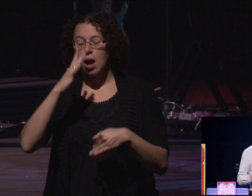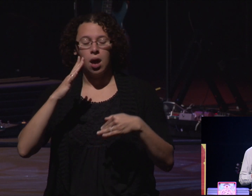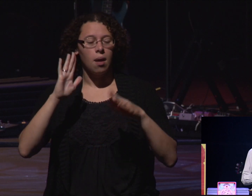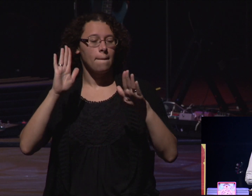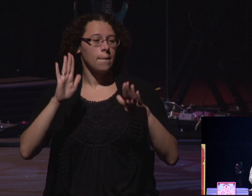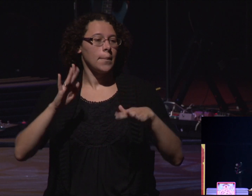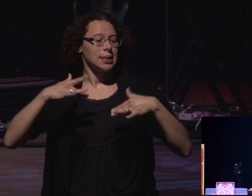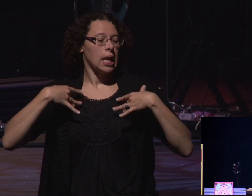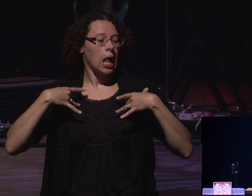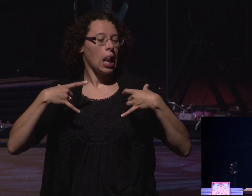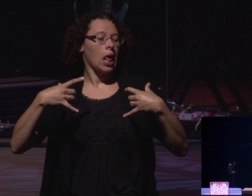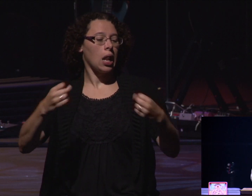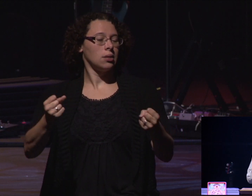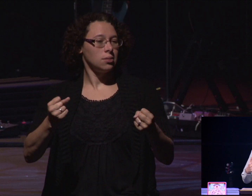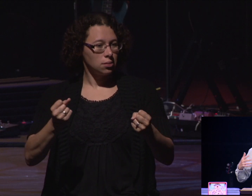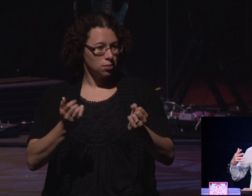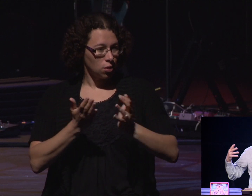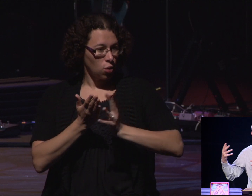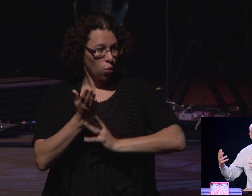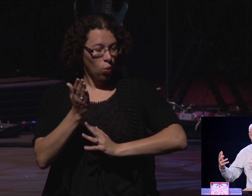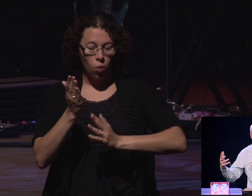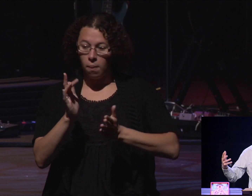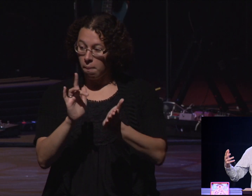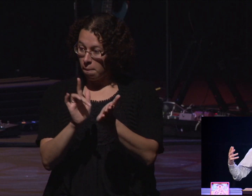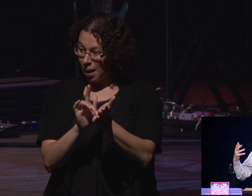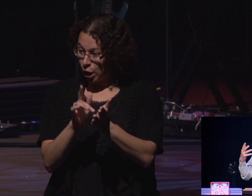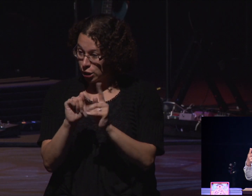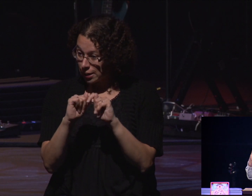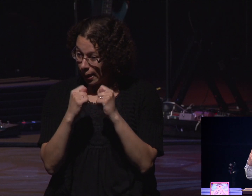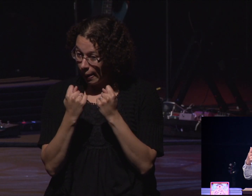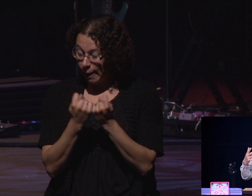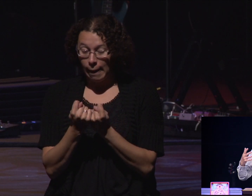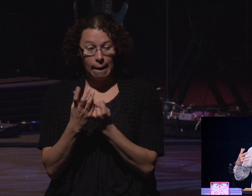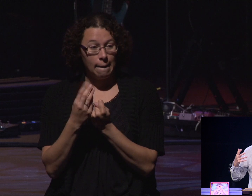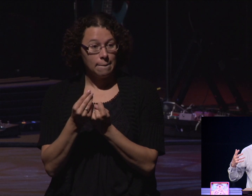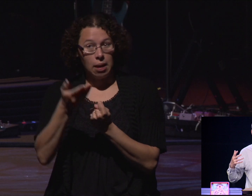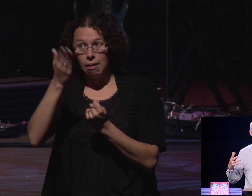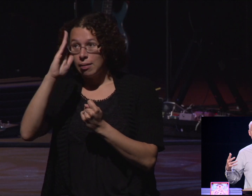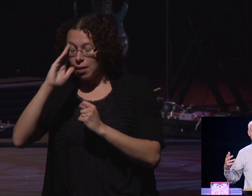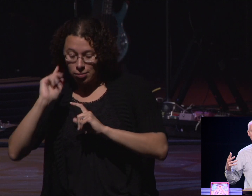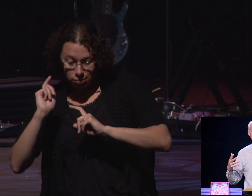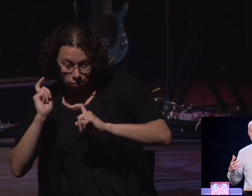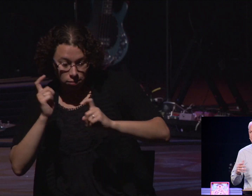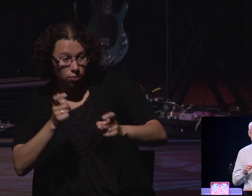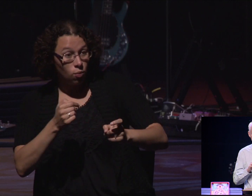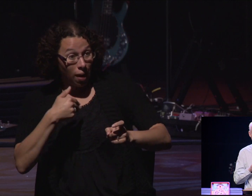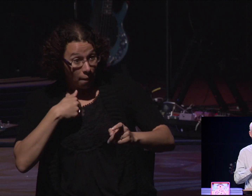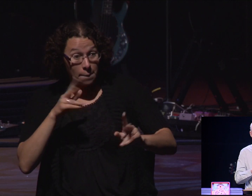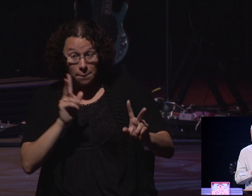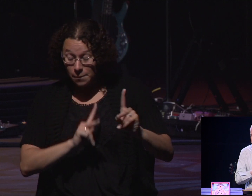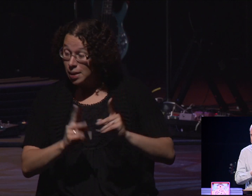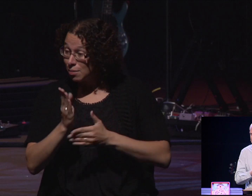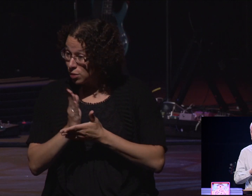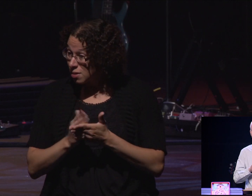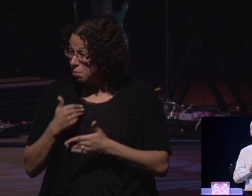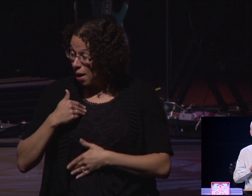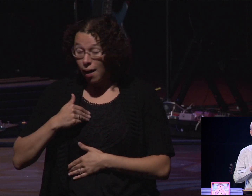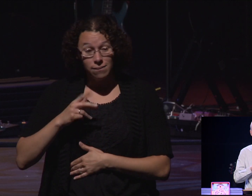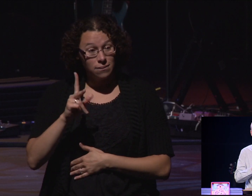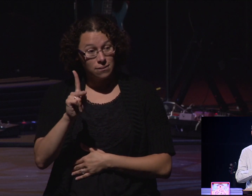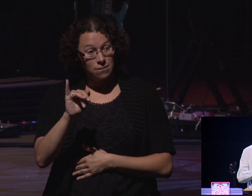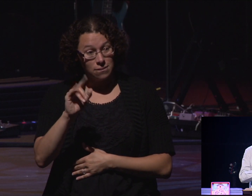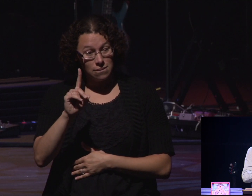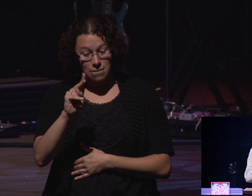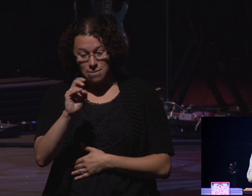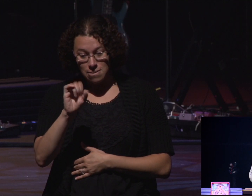We've also seen God do some healings through our incredible medical teams, the knowledge that gives them, and so we've had transplants. We've had people with a kidney transplants